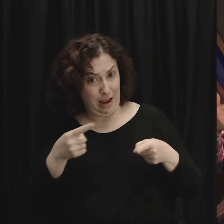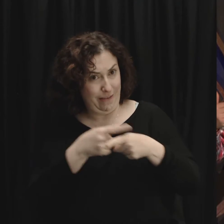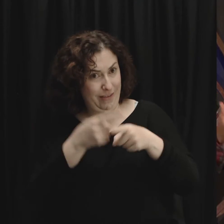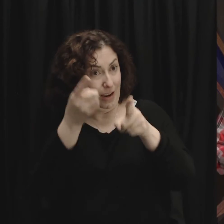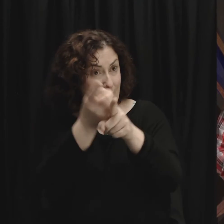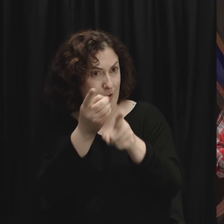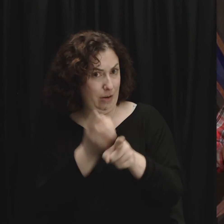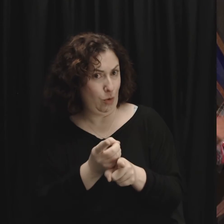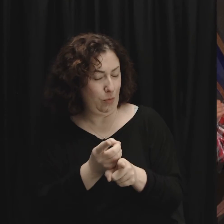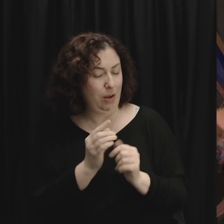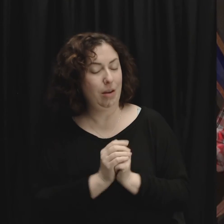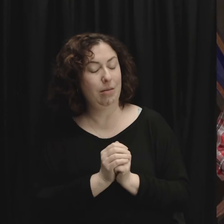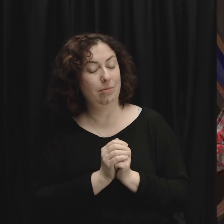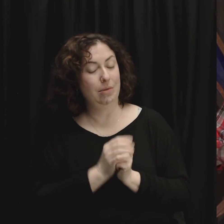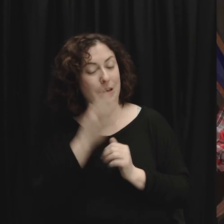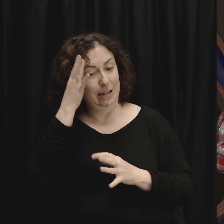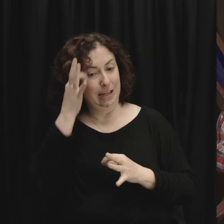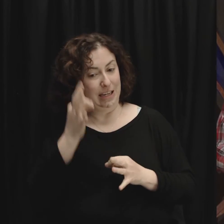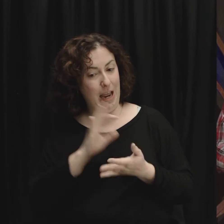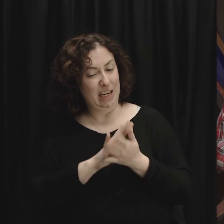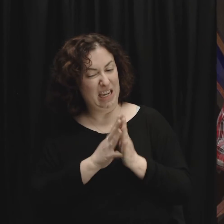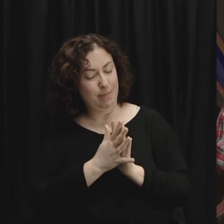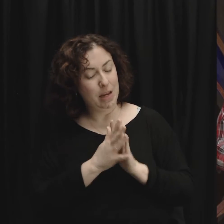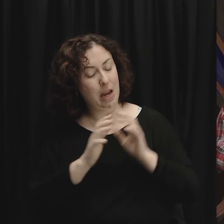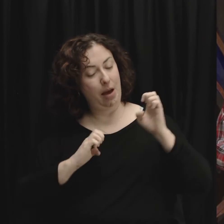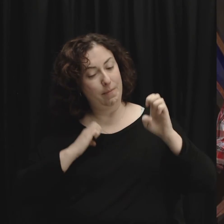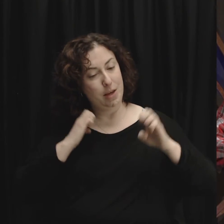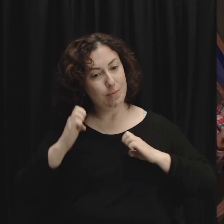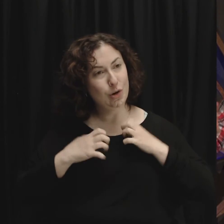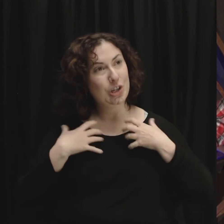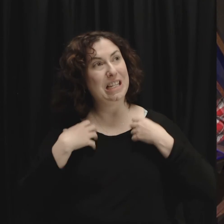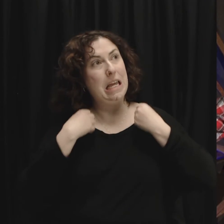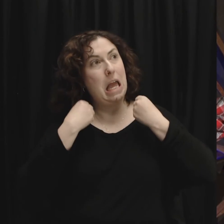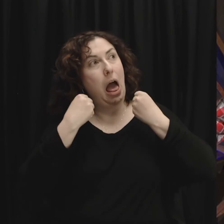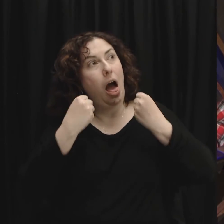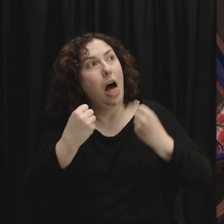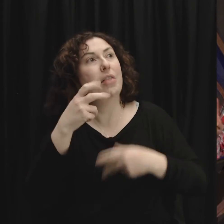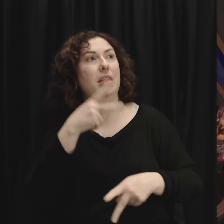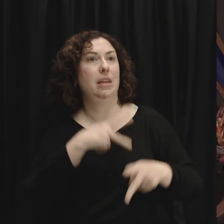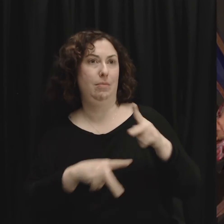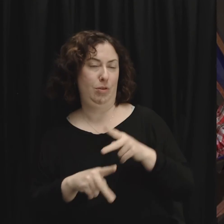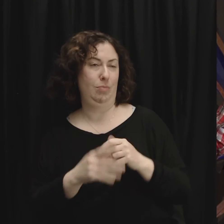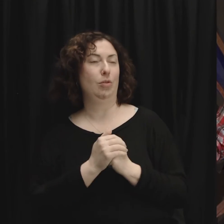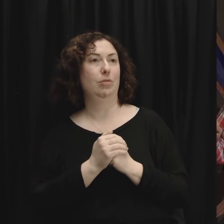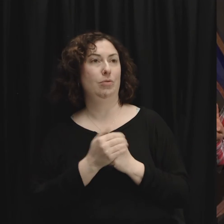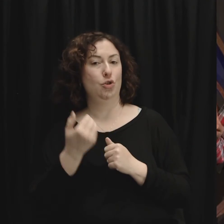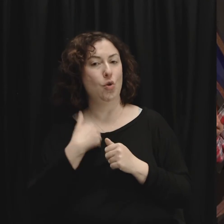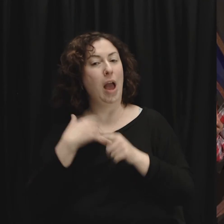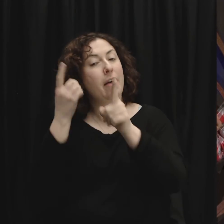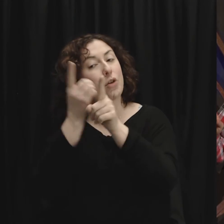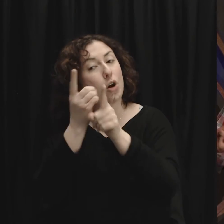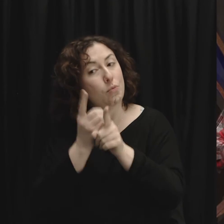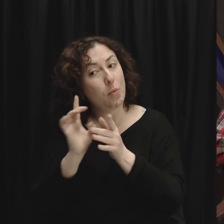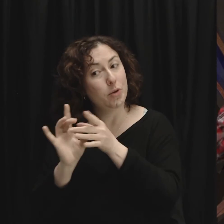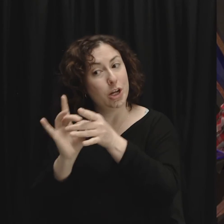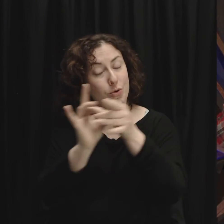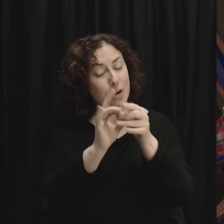healthy attractive people who are doing our relationships with others so well that we're pointing them